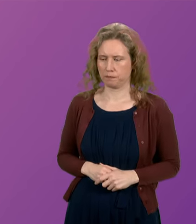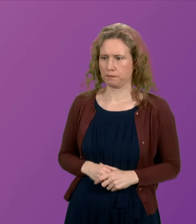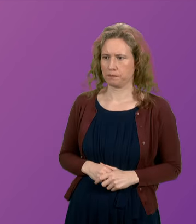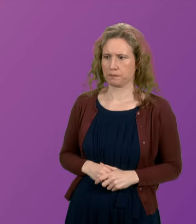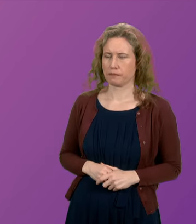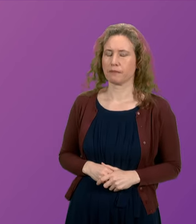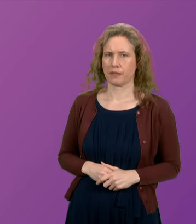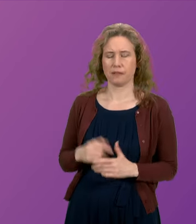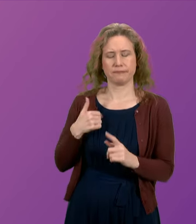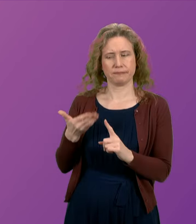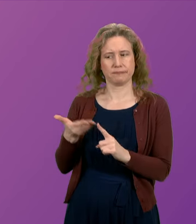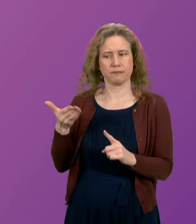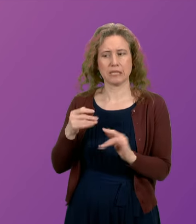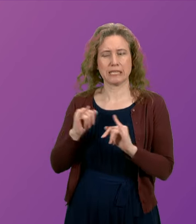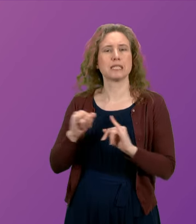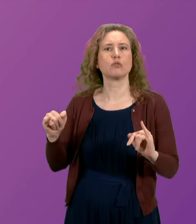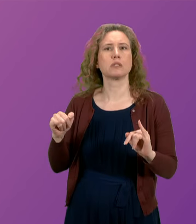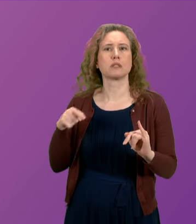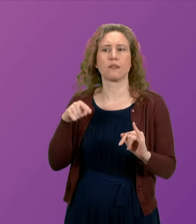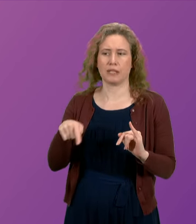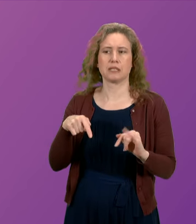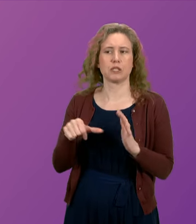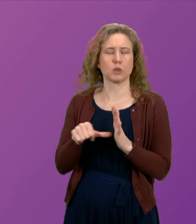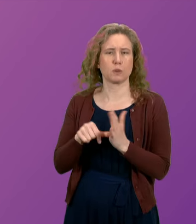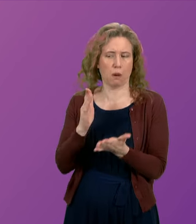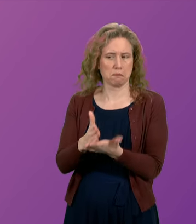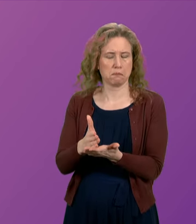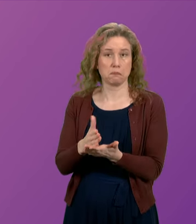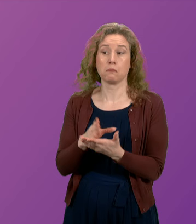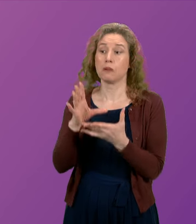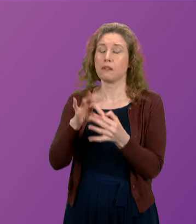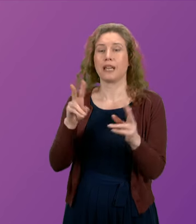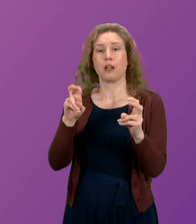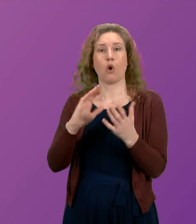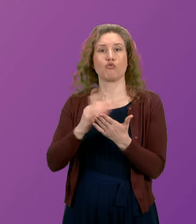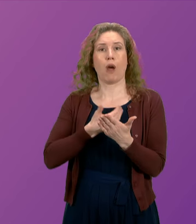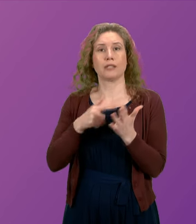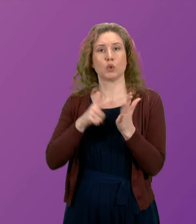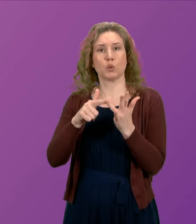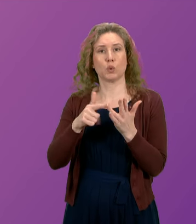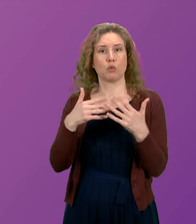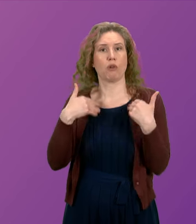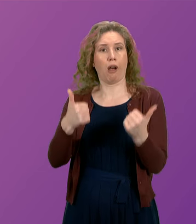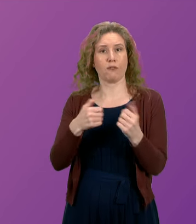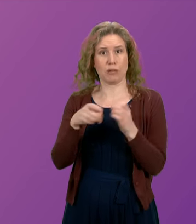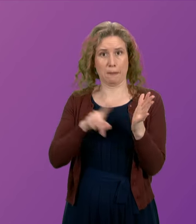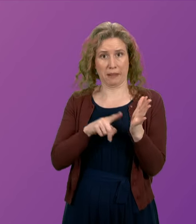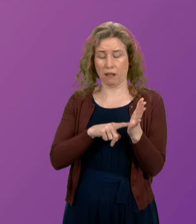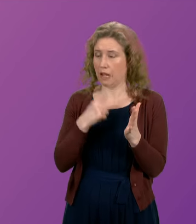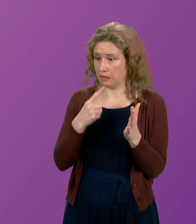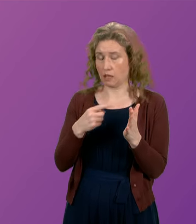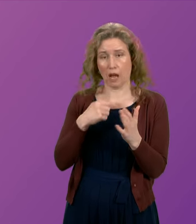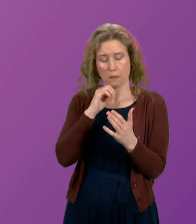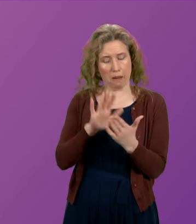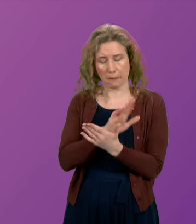I acknowledge the seriousness and the significance of this issue and on the question of the Right to Recovery Bill I've indicated that I'll happily need Mr Ross to